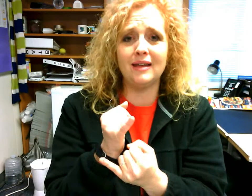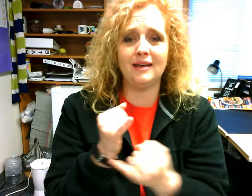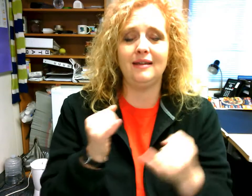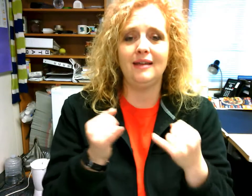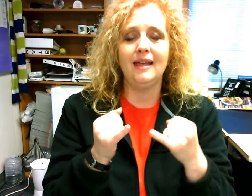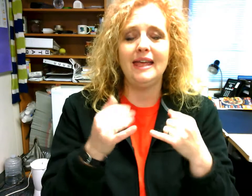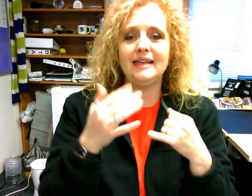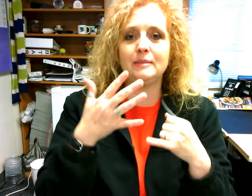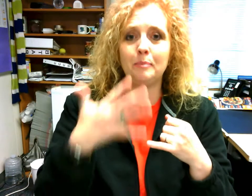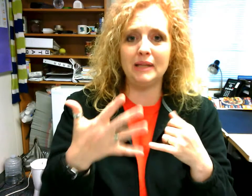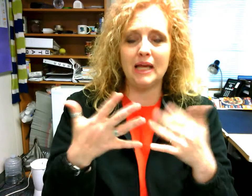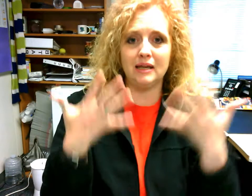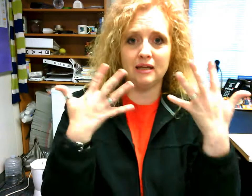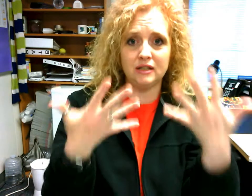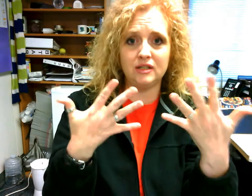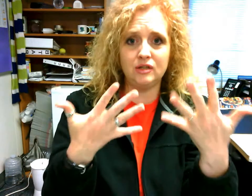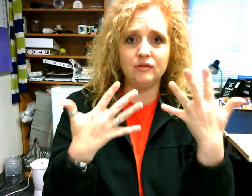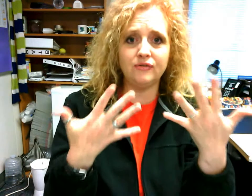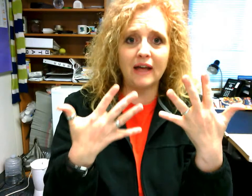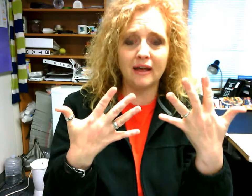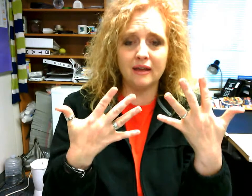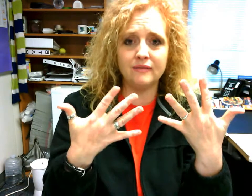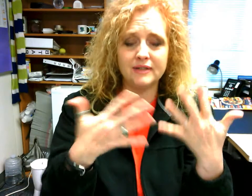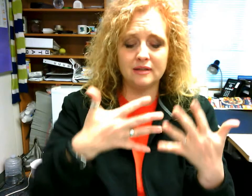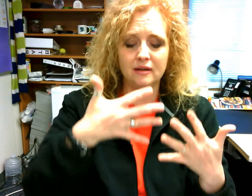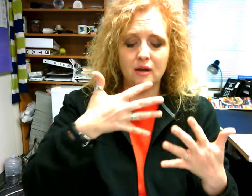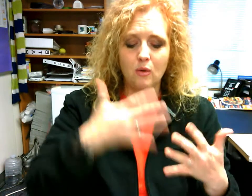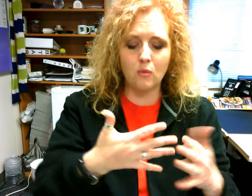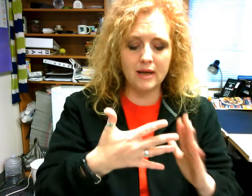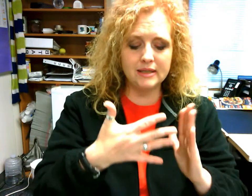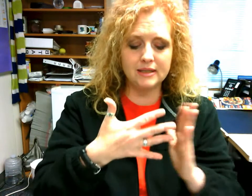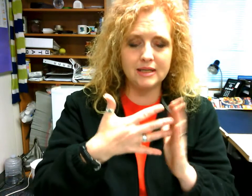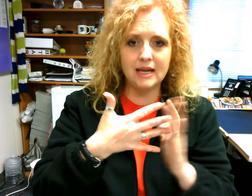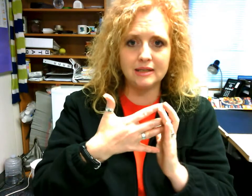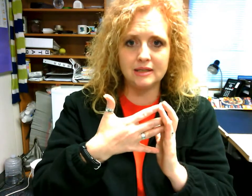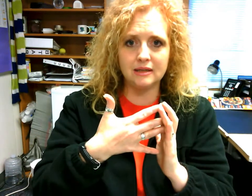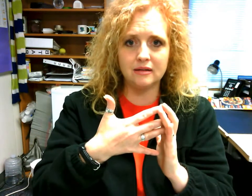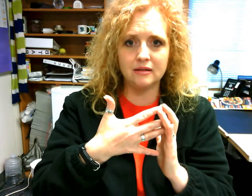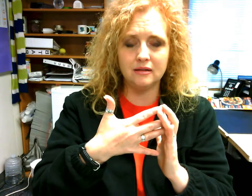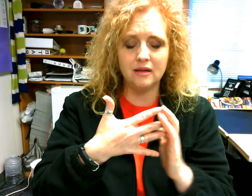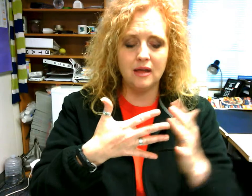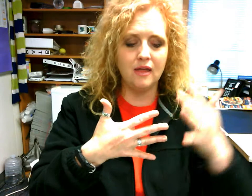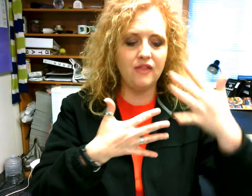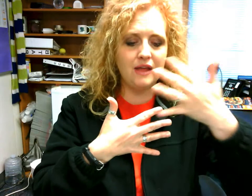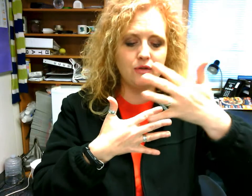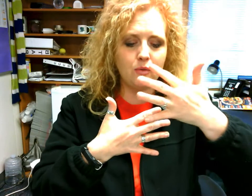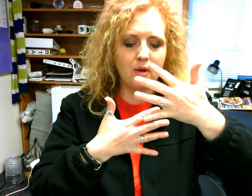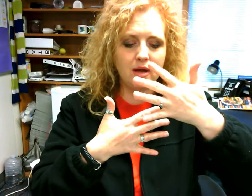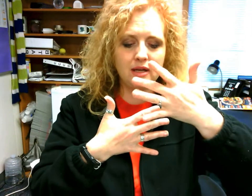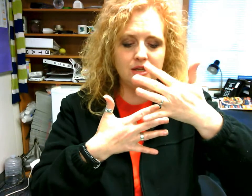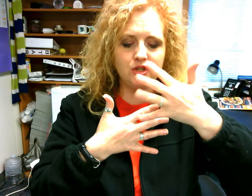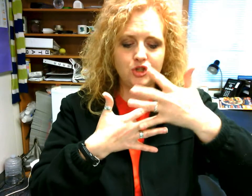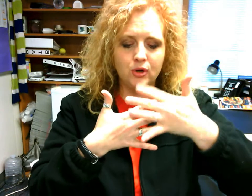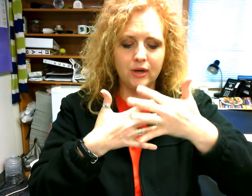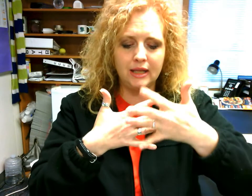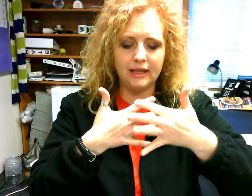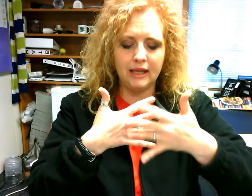is blood and it's two fives one is staying still the other one is trickling